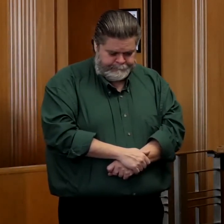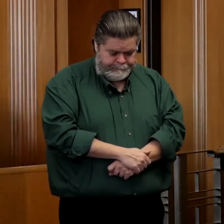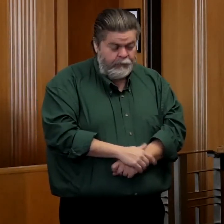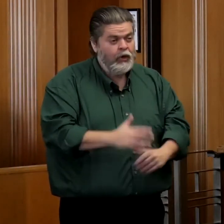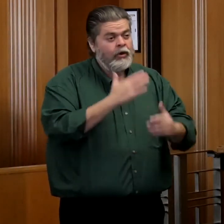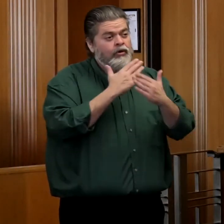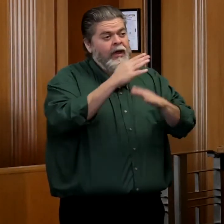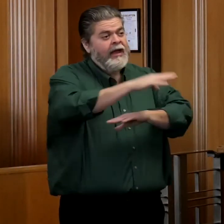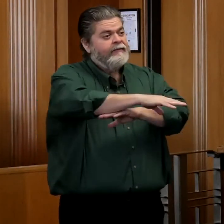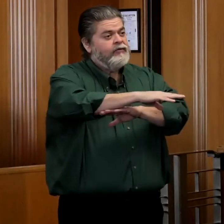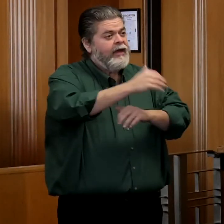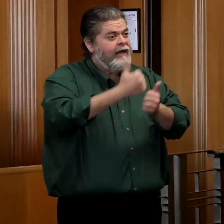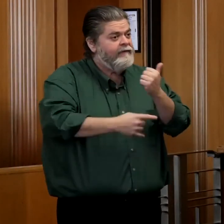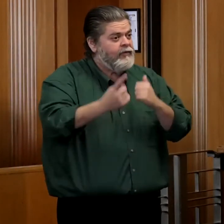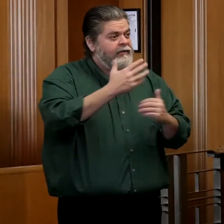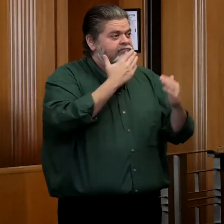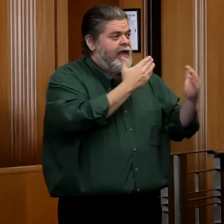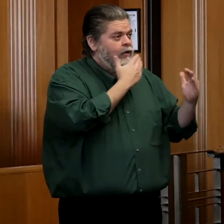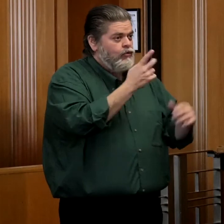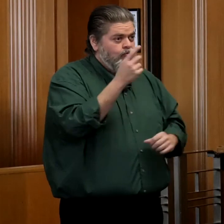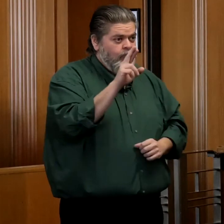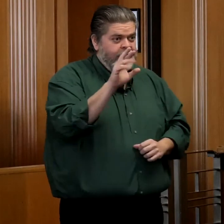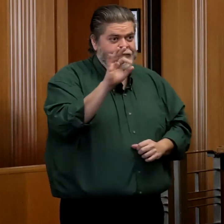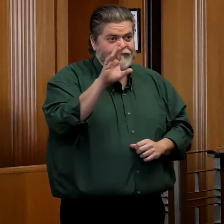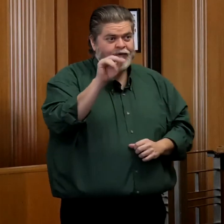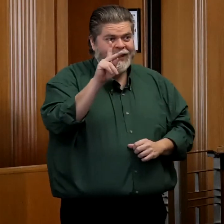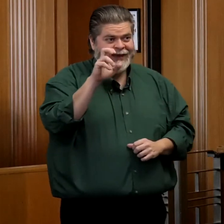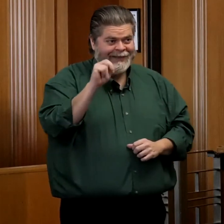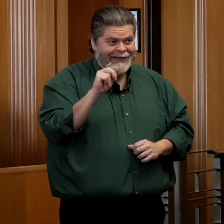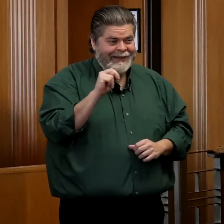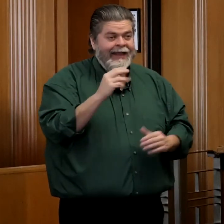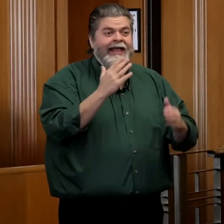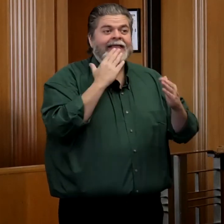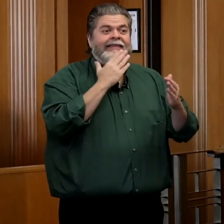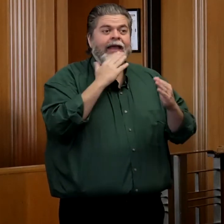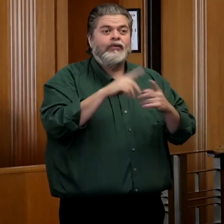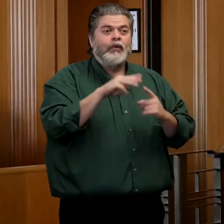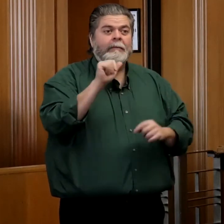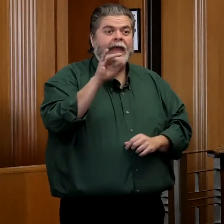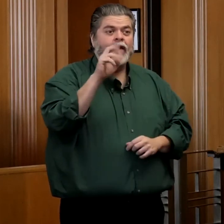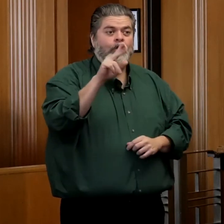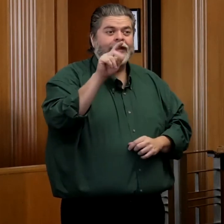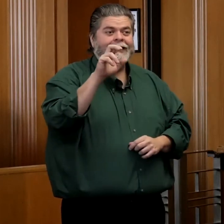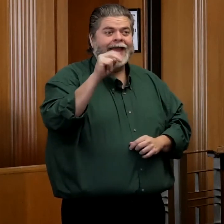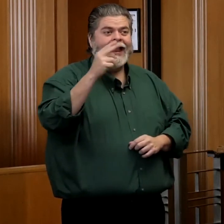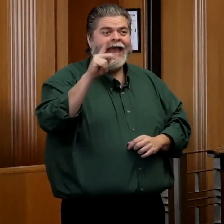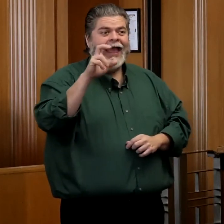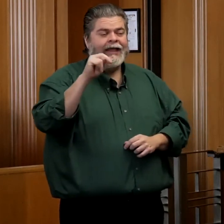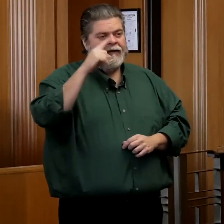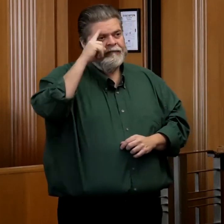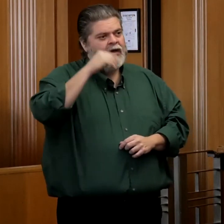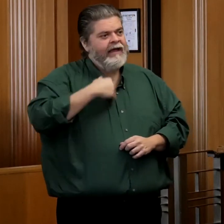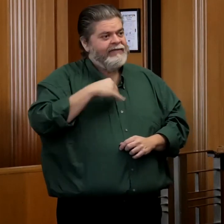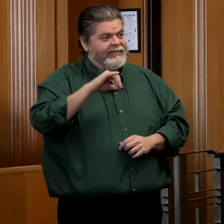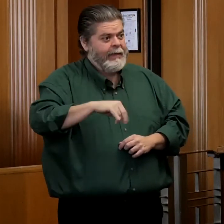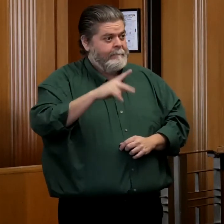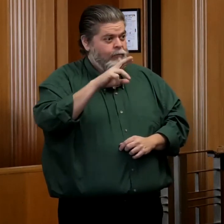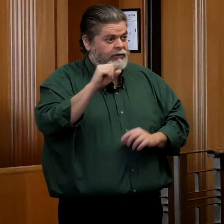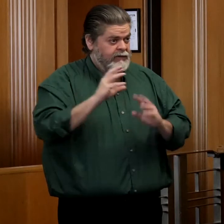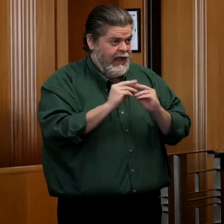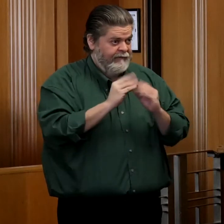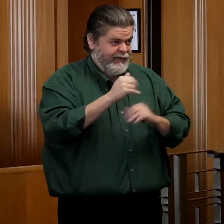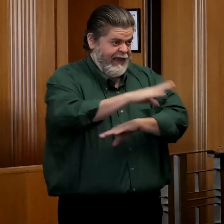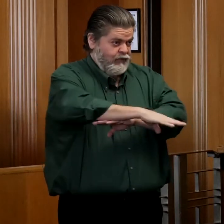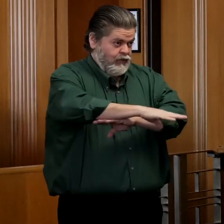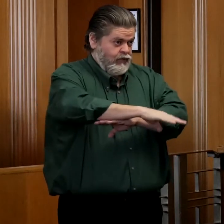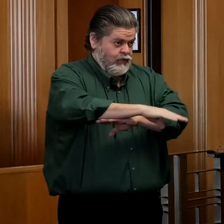Good afternoon, everyone. Thanks, Dr. Franken. Thanks to Mayor Tanahakin, too, for having the press conference this afternoon and